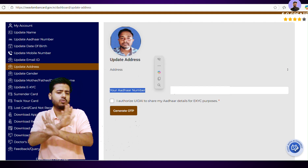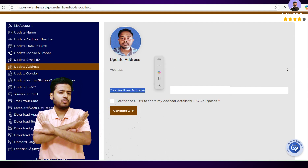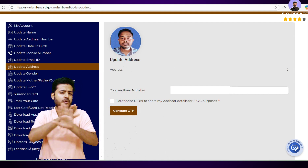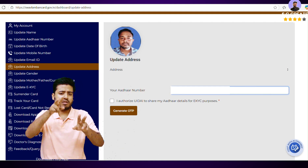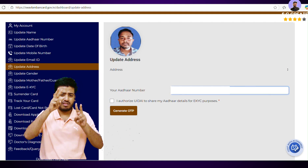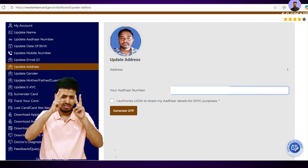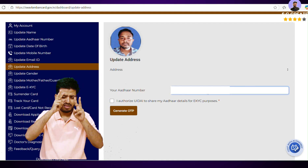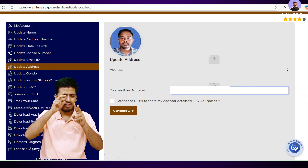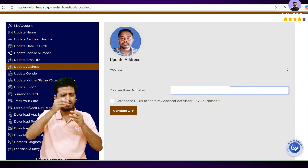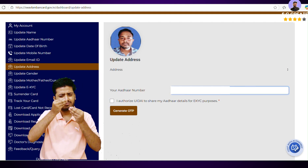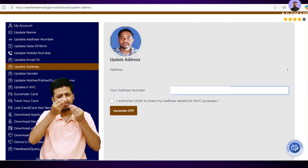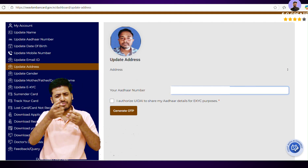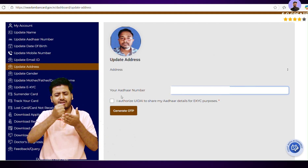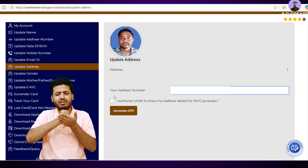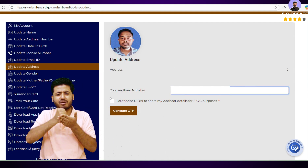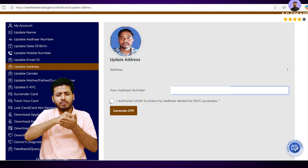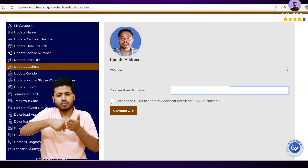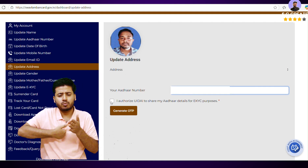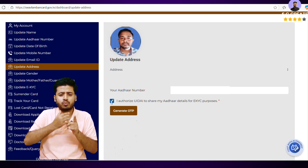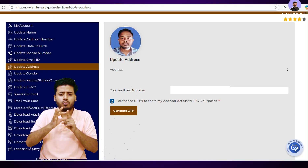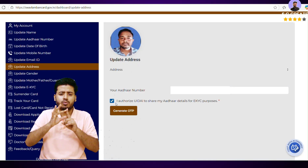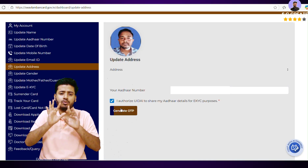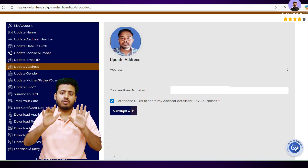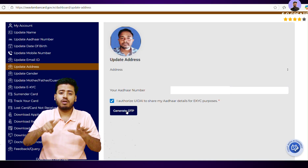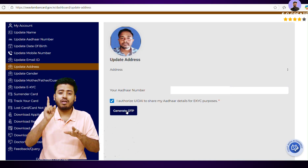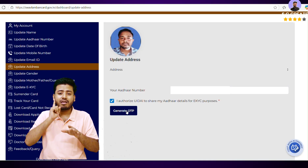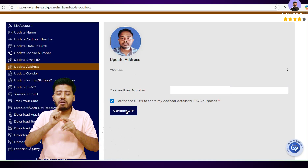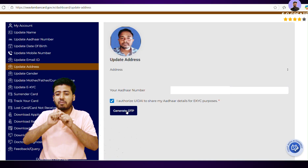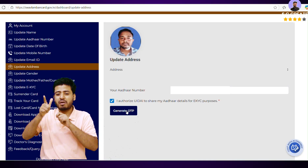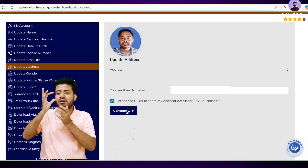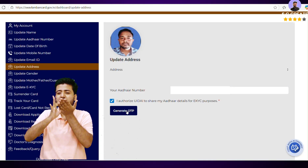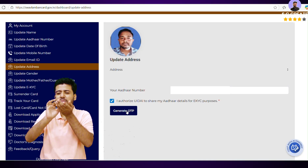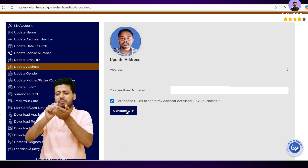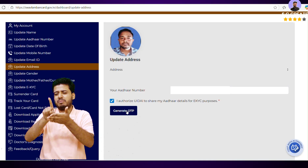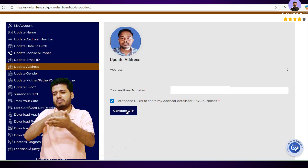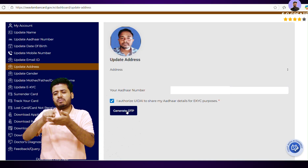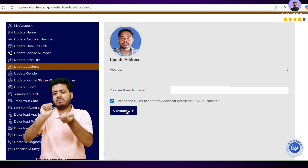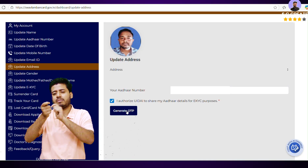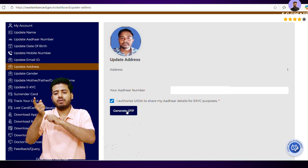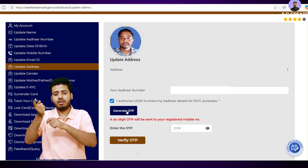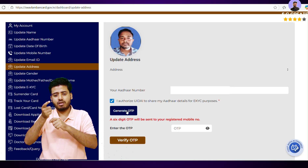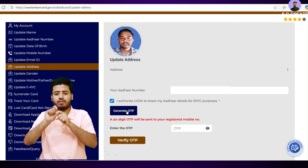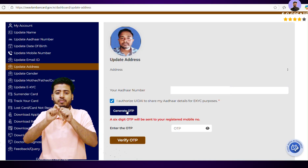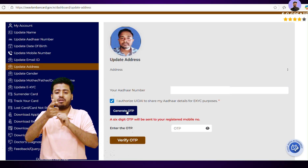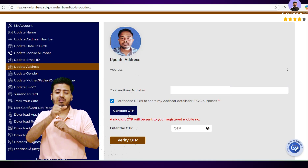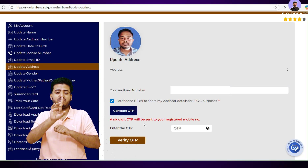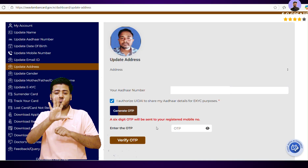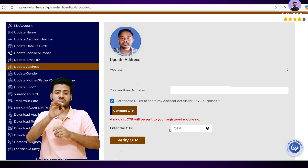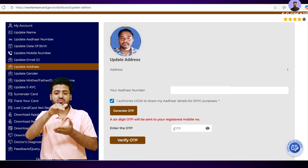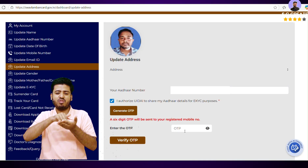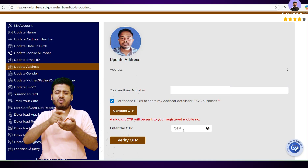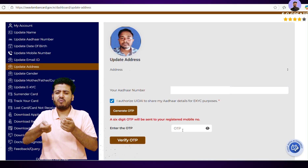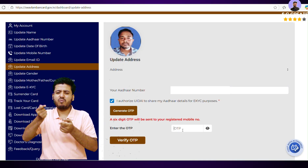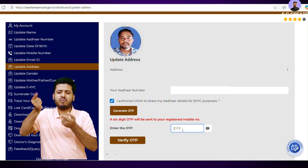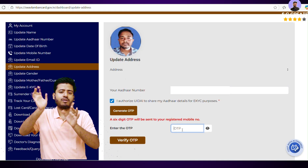the online address change process does not require approval from a chief medical officer, CMO, or district medical officer,